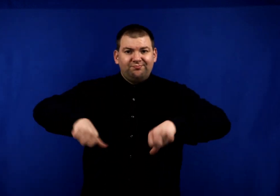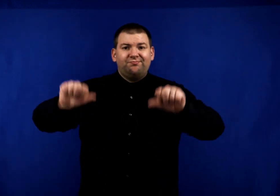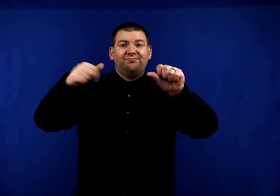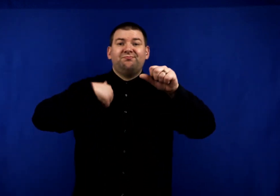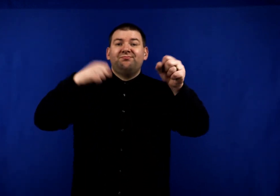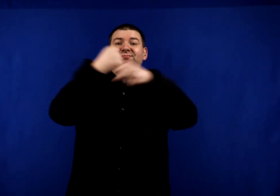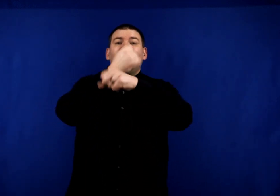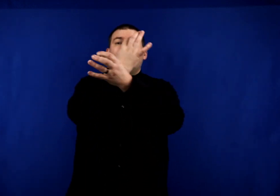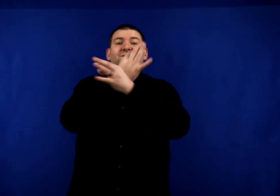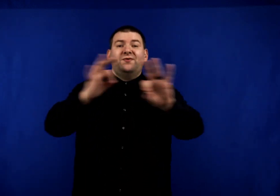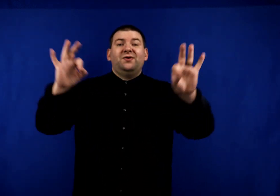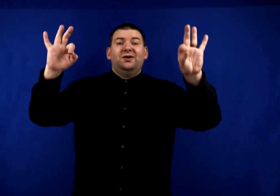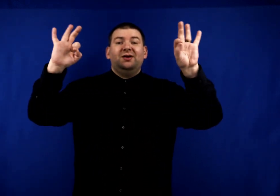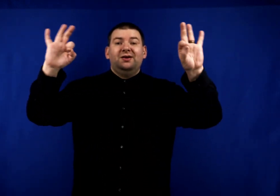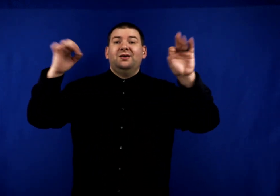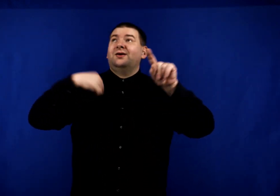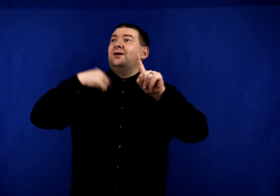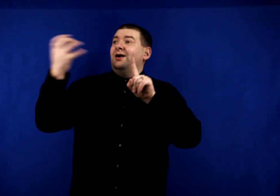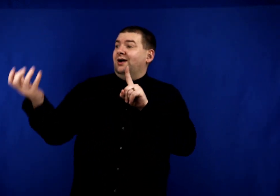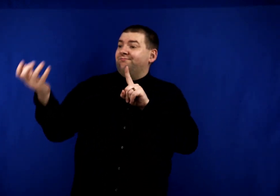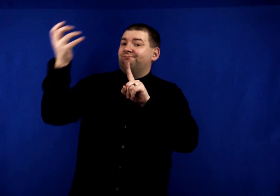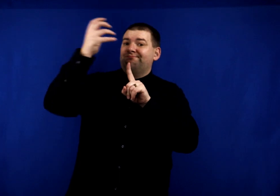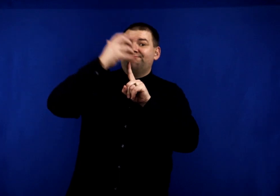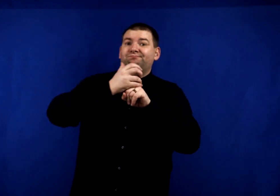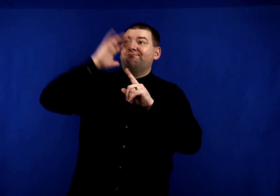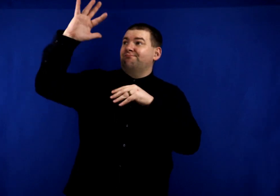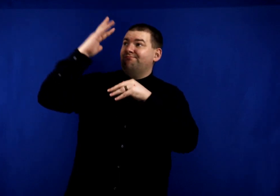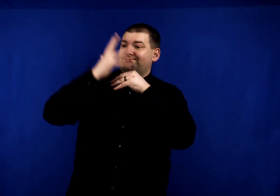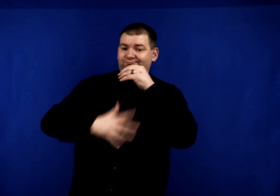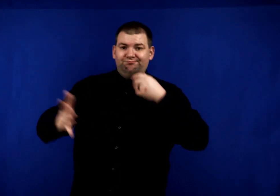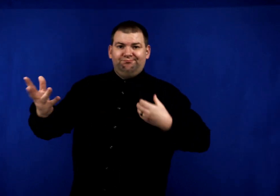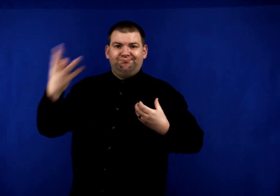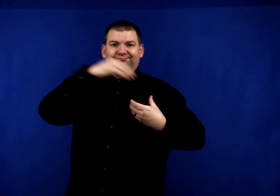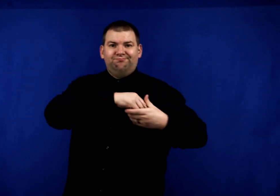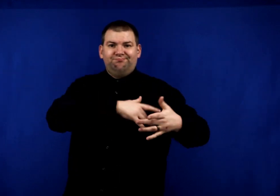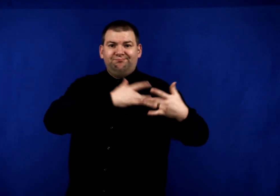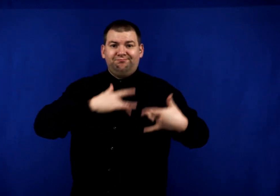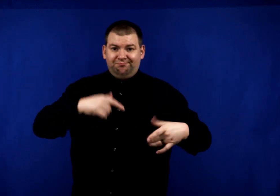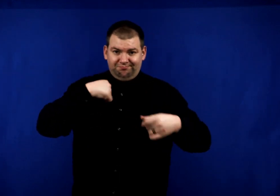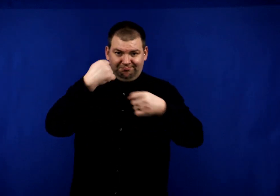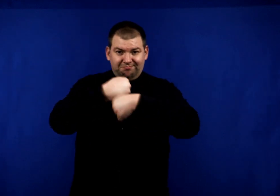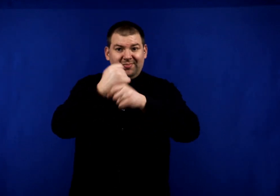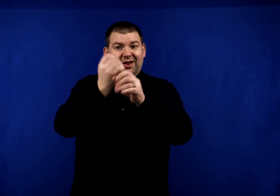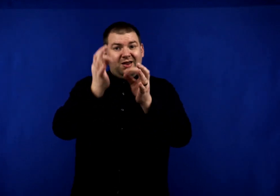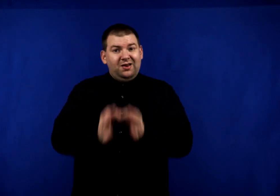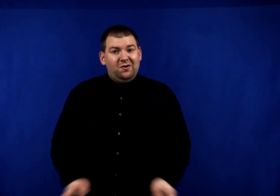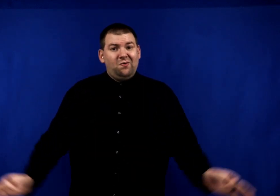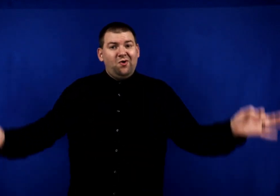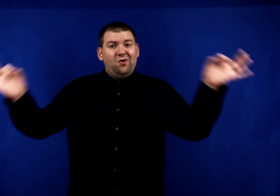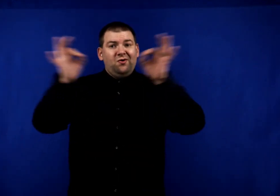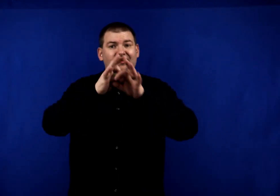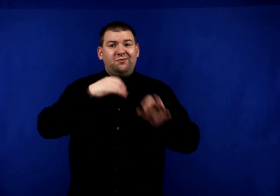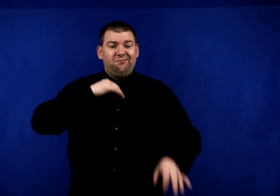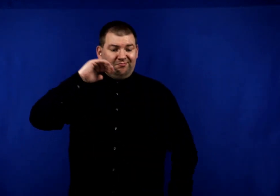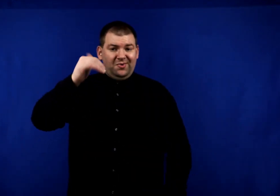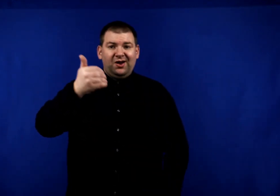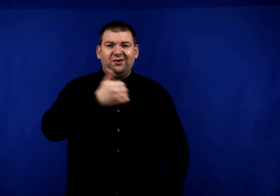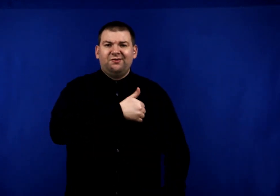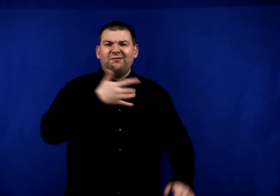I have been made free I've put on His righteousness, I've been made worthy My